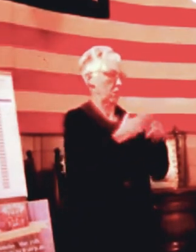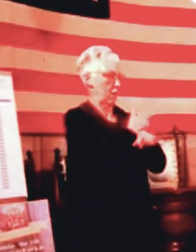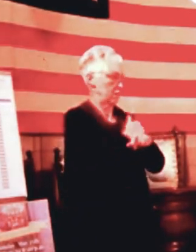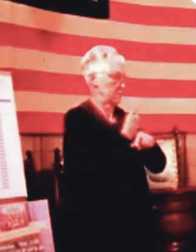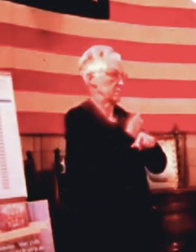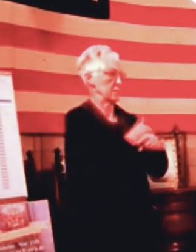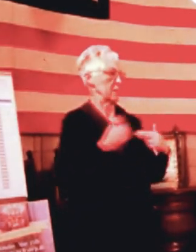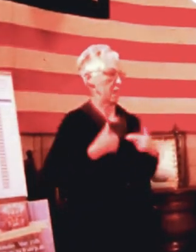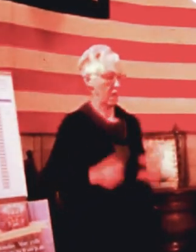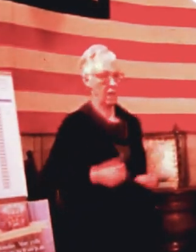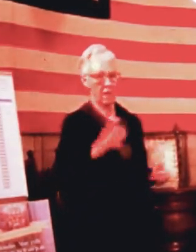testing or not. So... So...